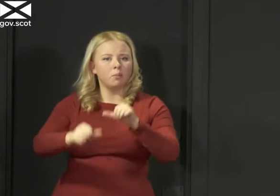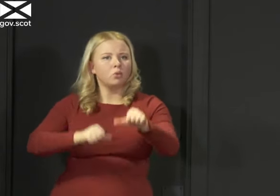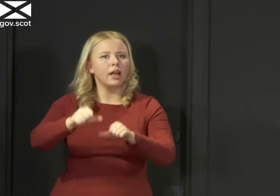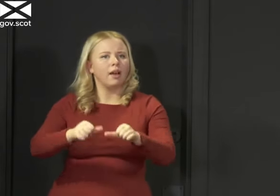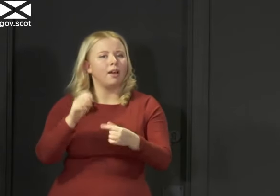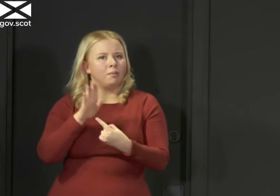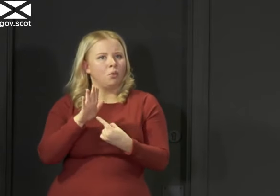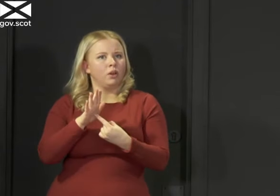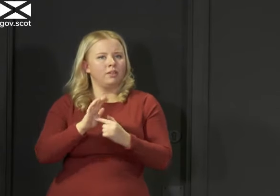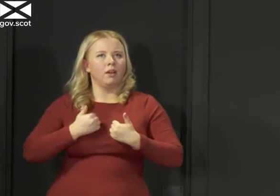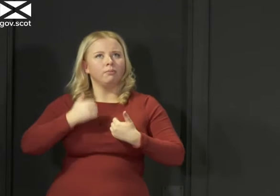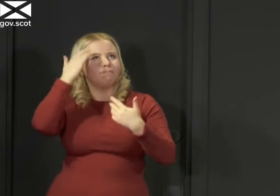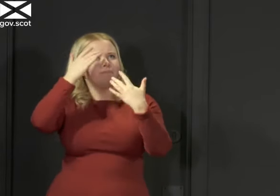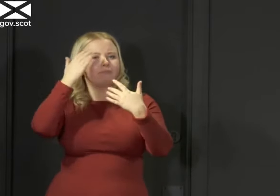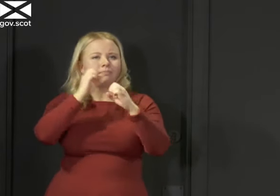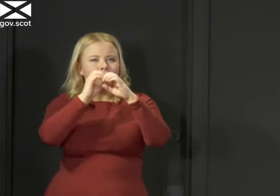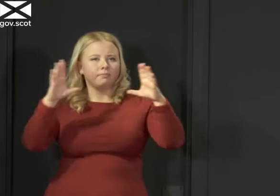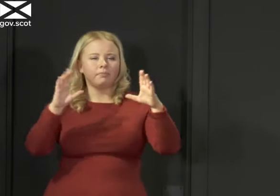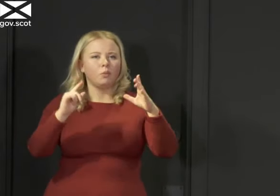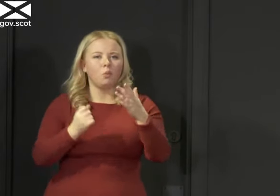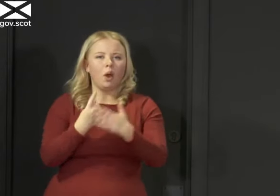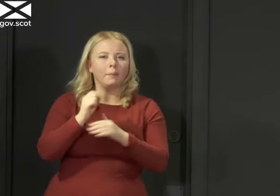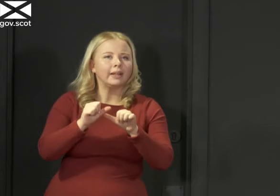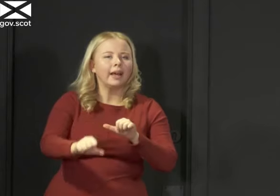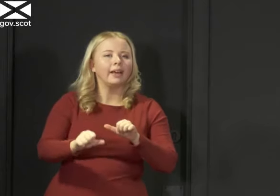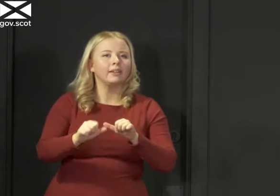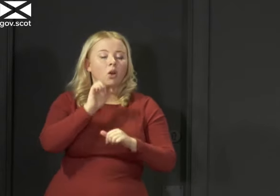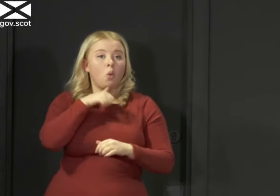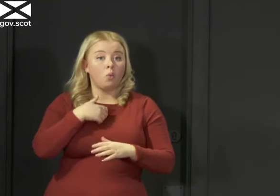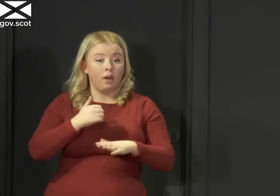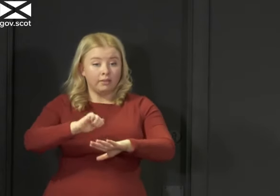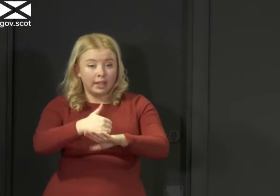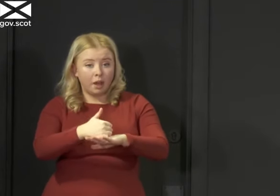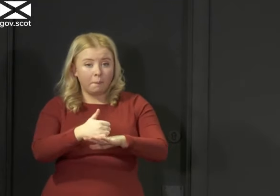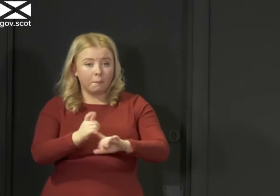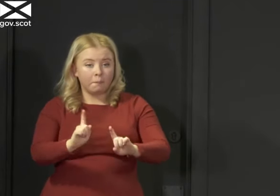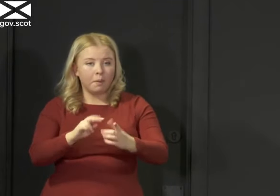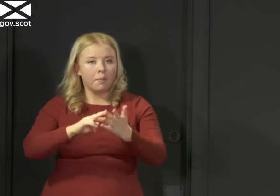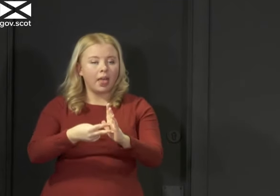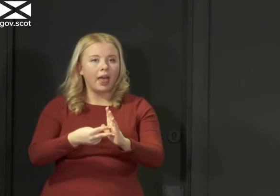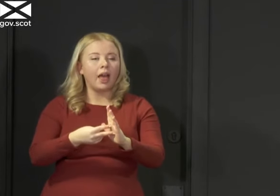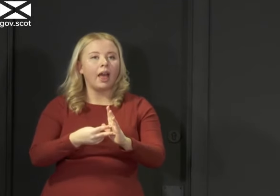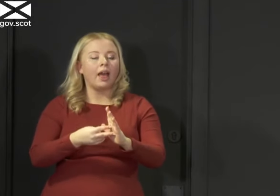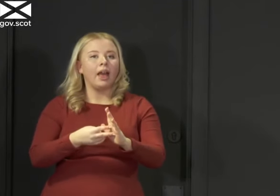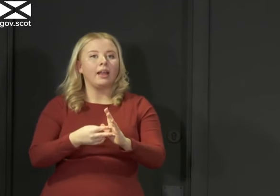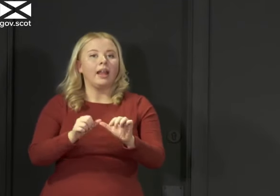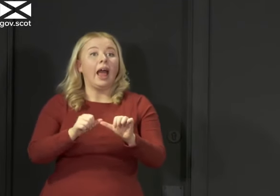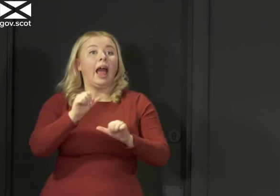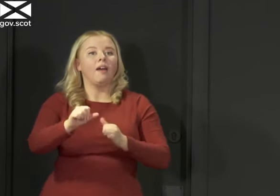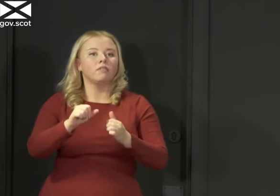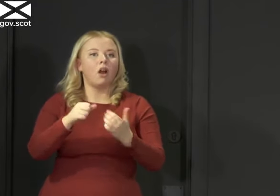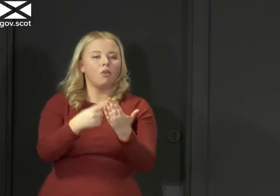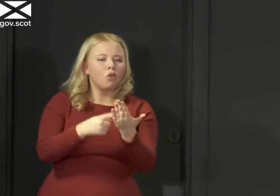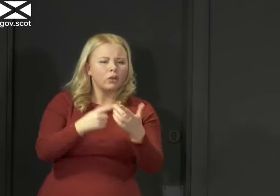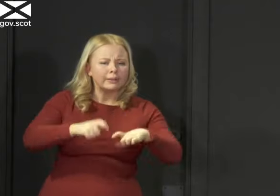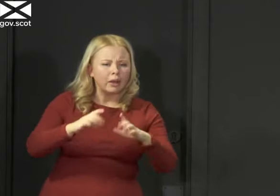really important to our thinking. We will set out steps over the days and weeks to come about how we do emerge from the lockdown right now. But I don't want